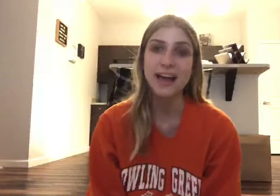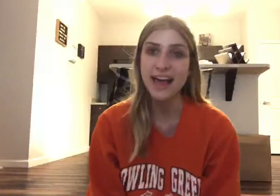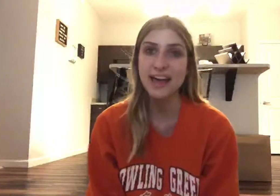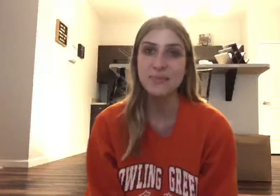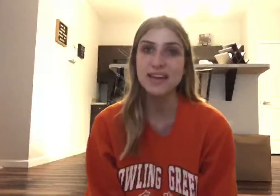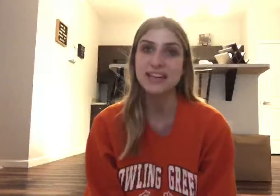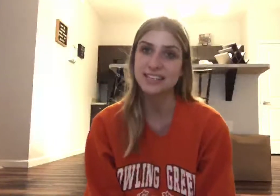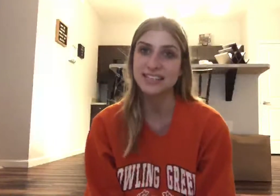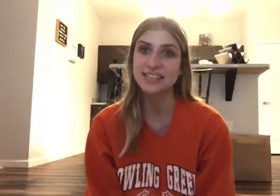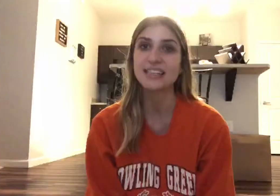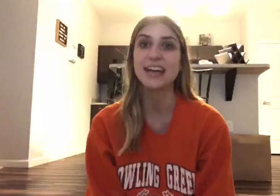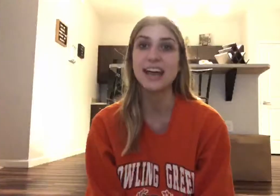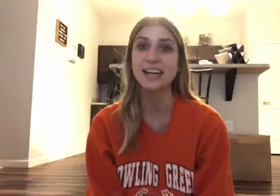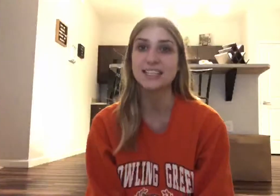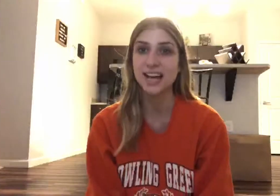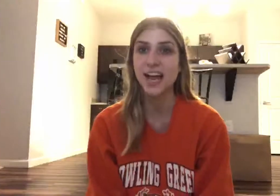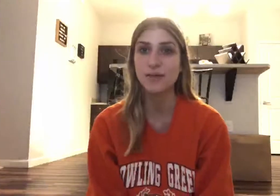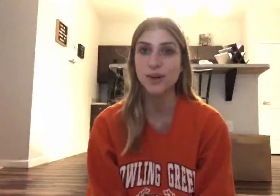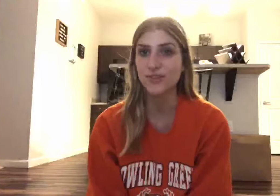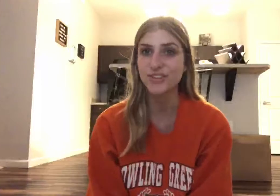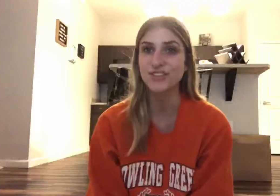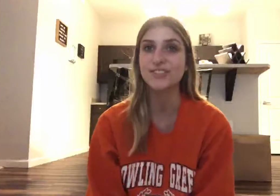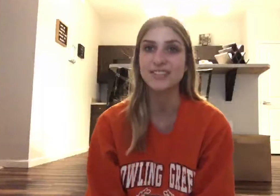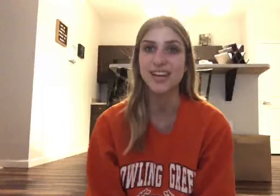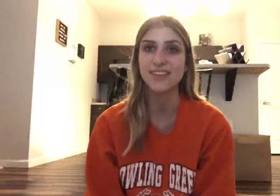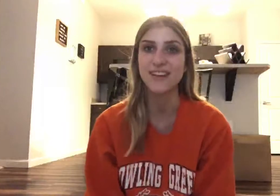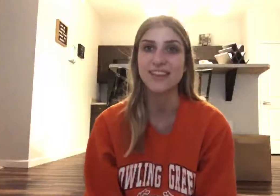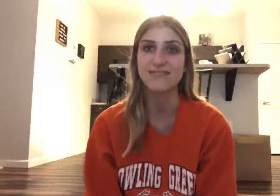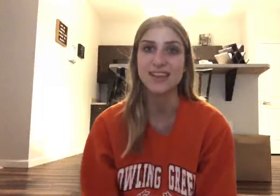ABCs, next time won't you sing with me?